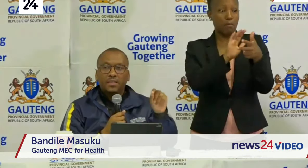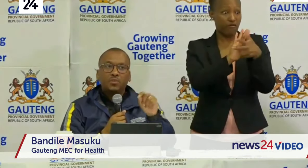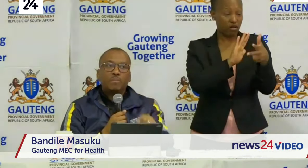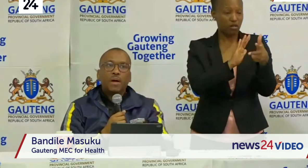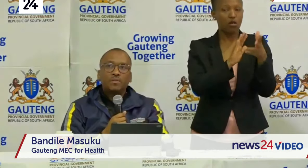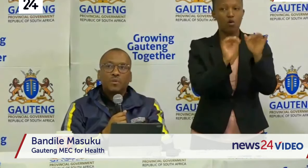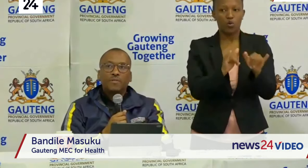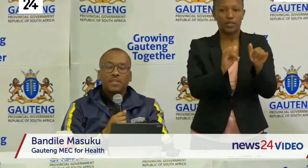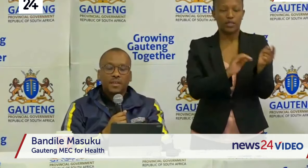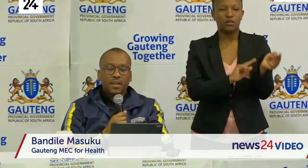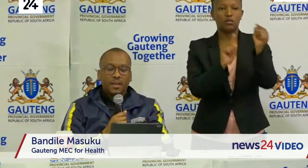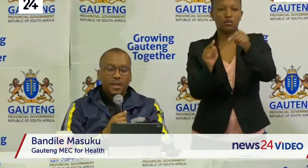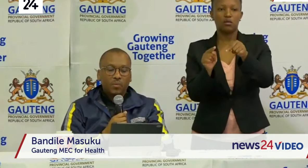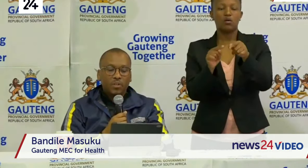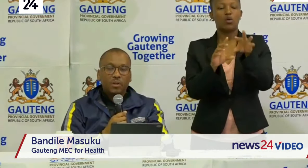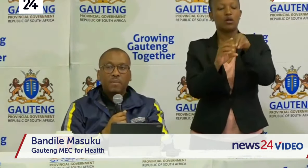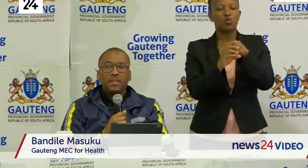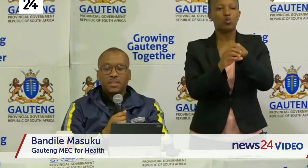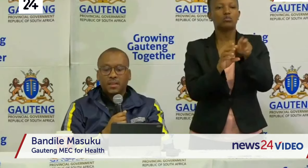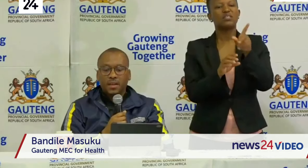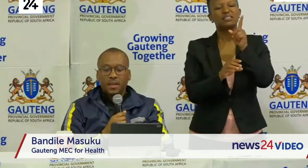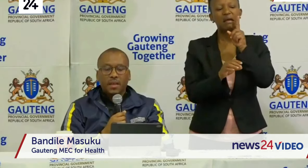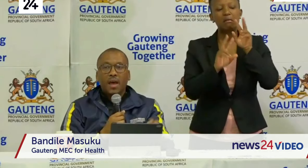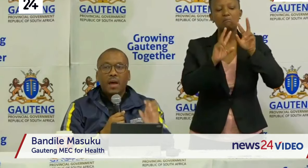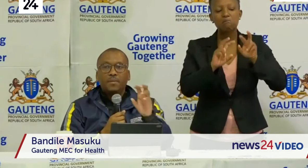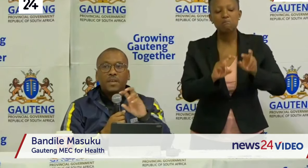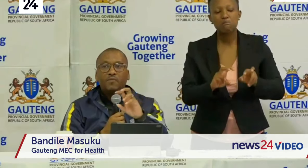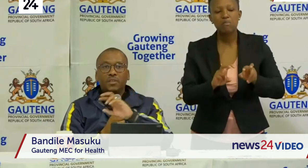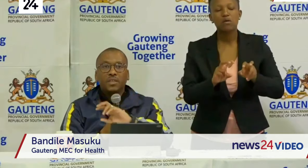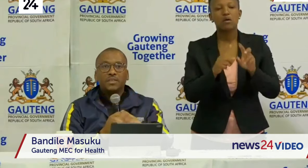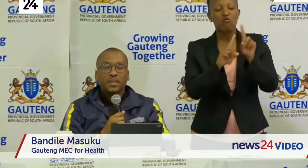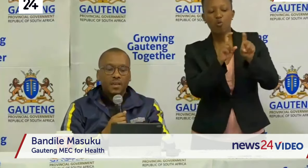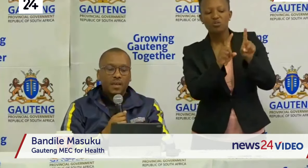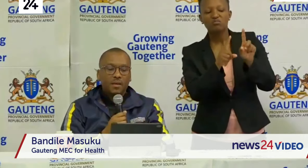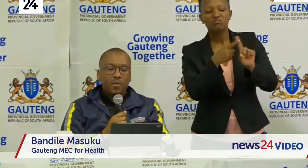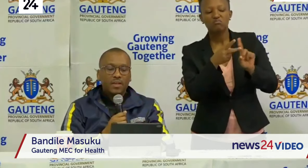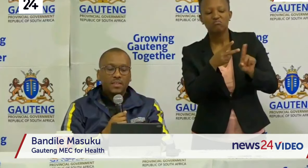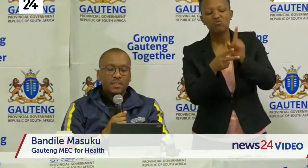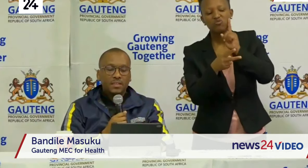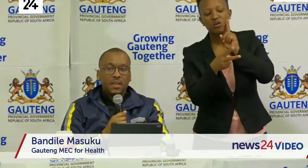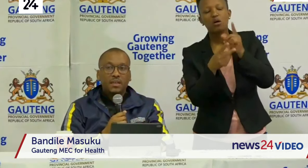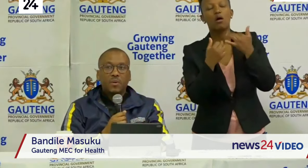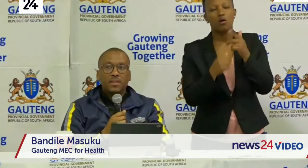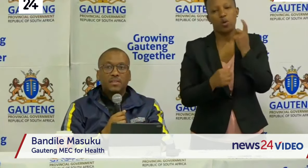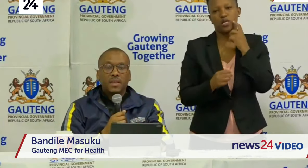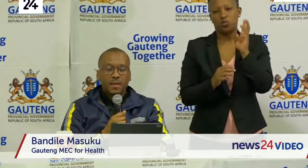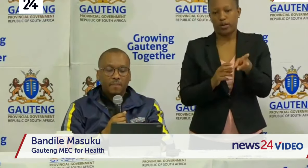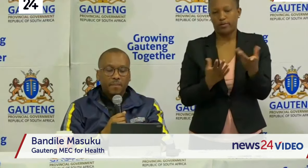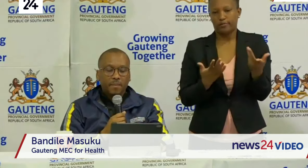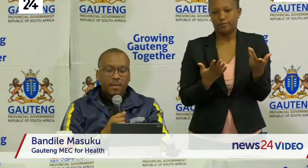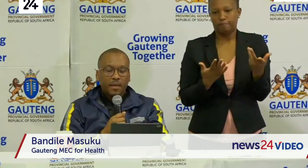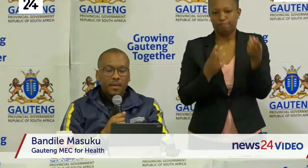add into part of the screening and which will make the screening uptake for testing quite easy and quite